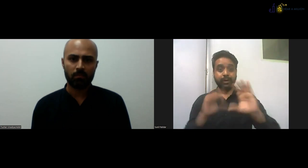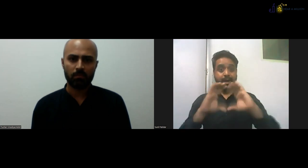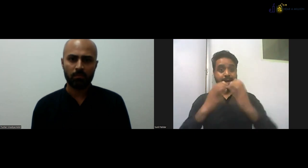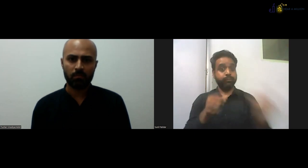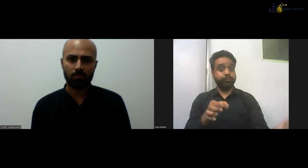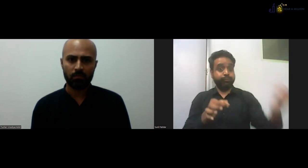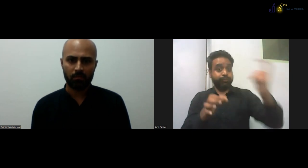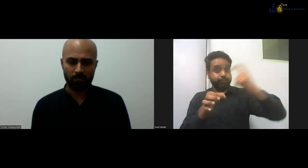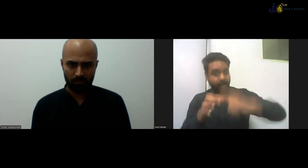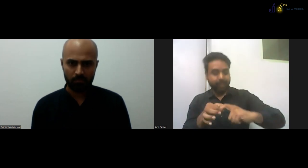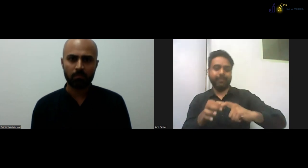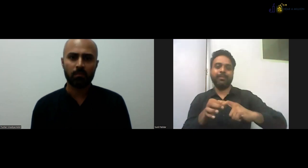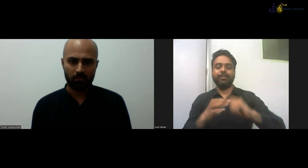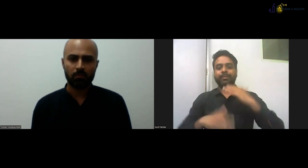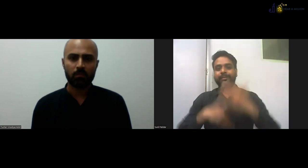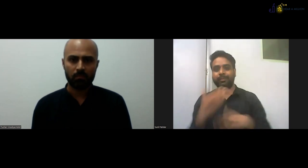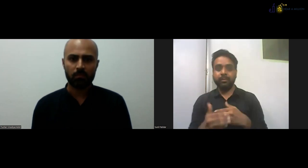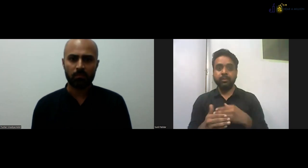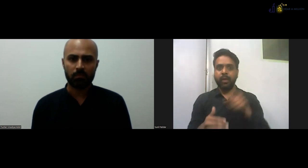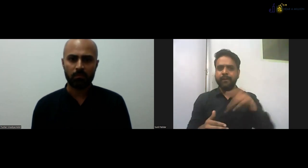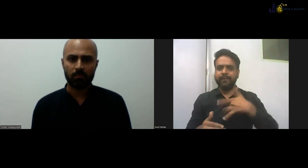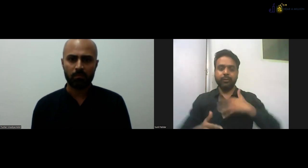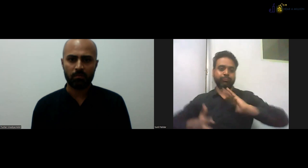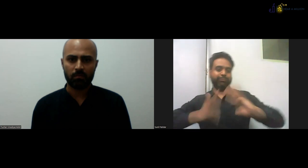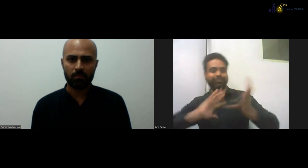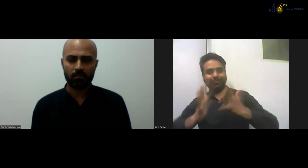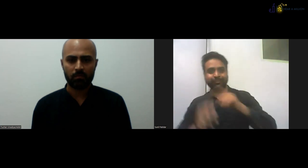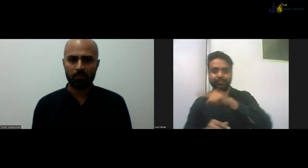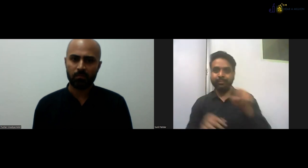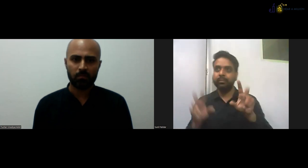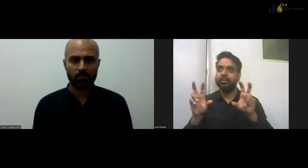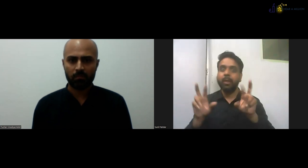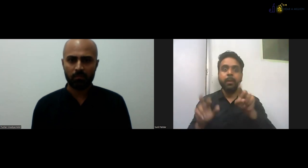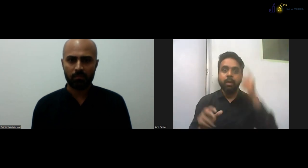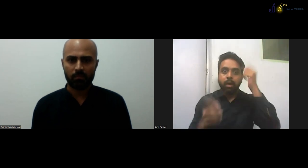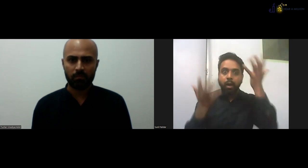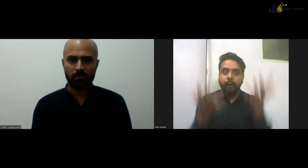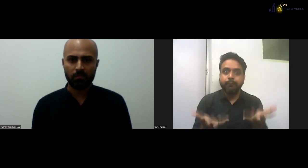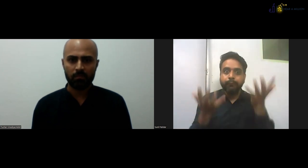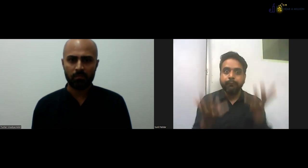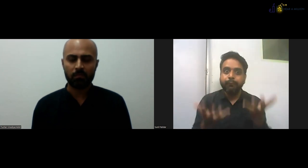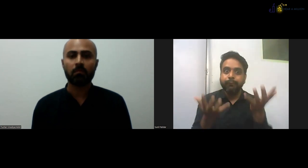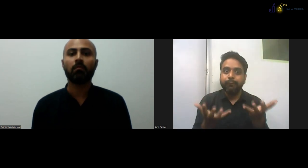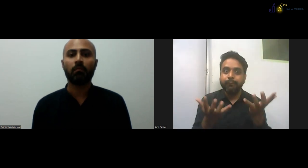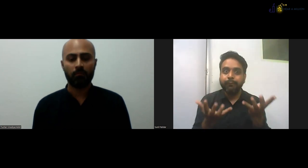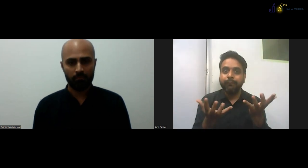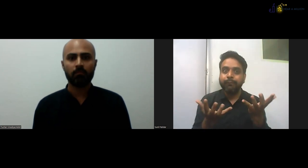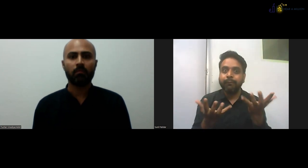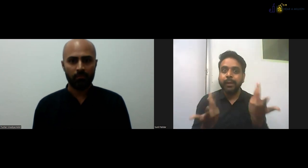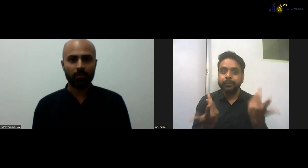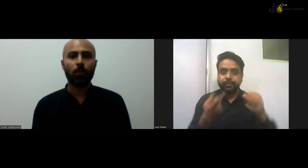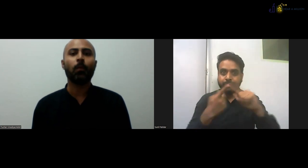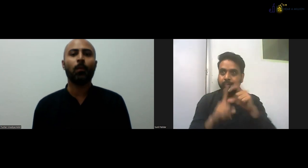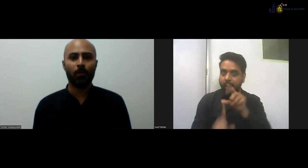Where, uh, there are certain aspects, uh, of language, which are less, but when you come to the